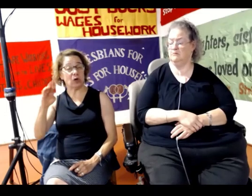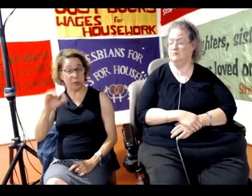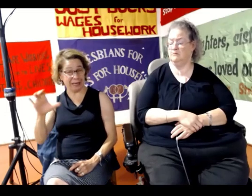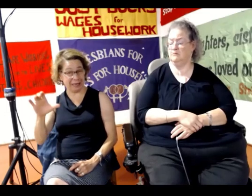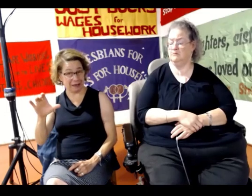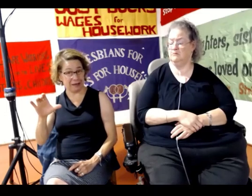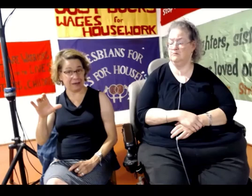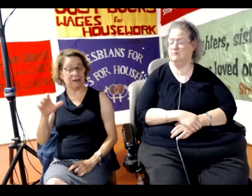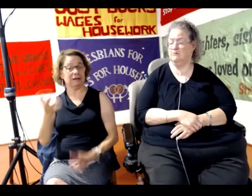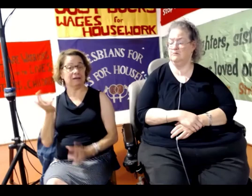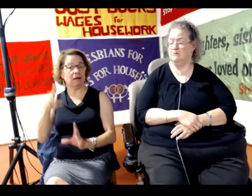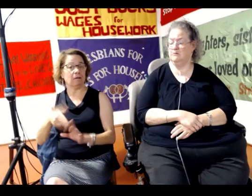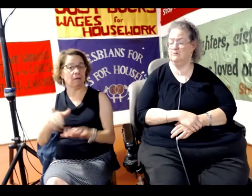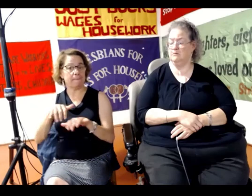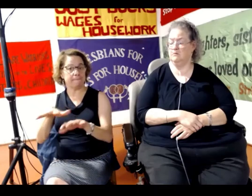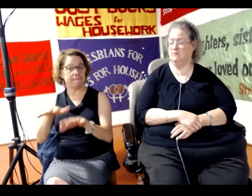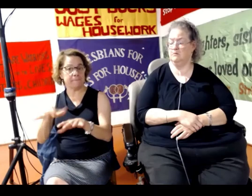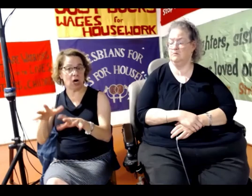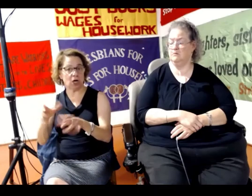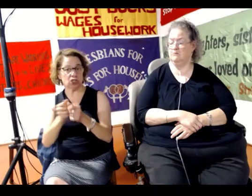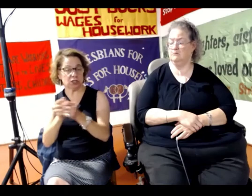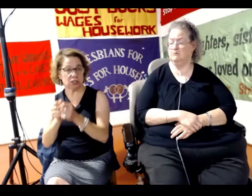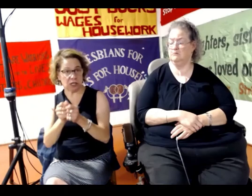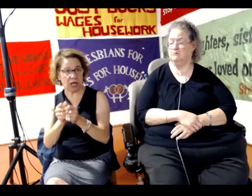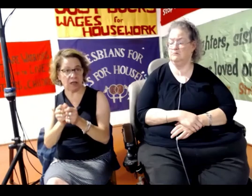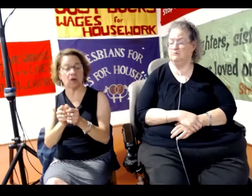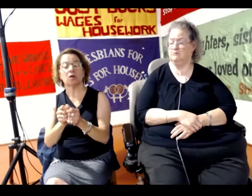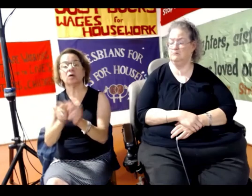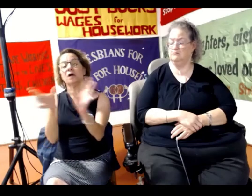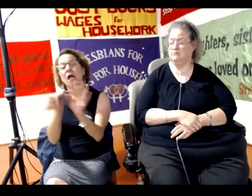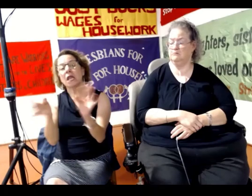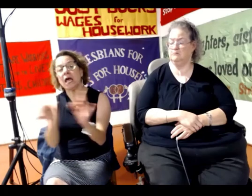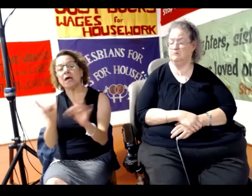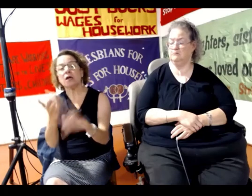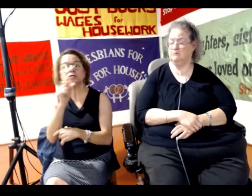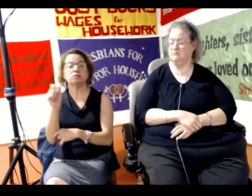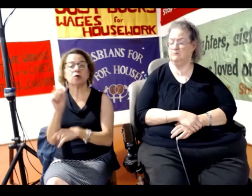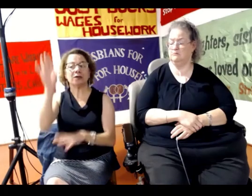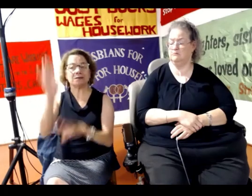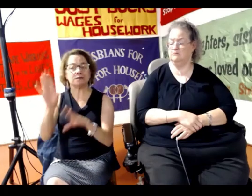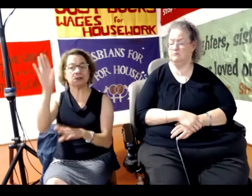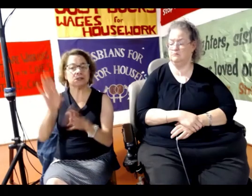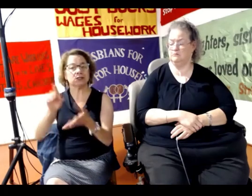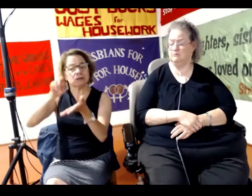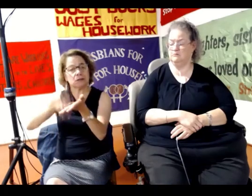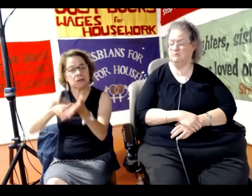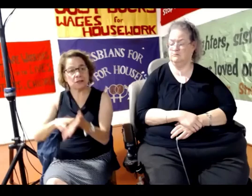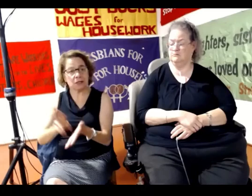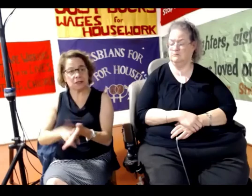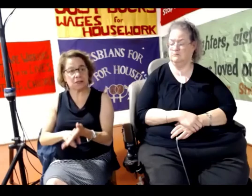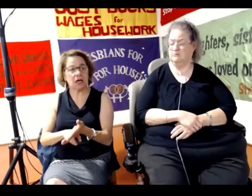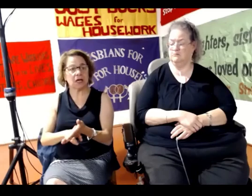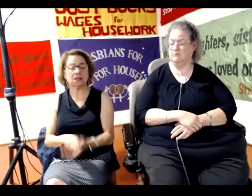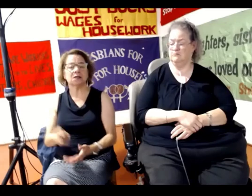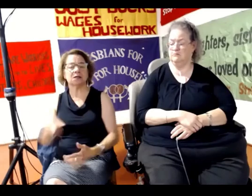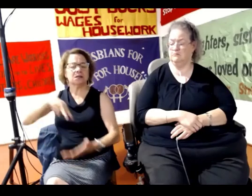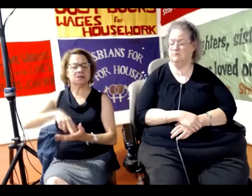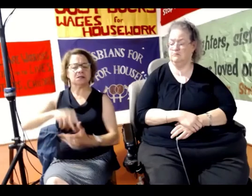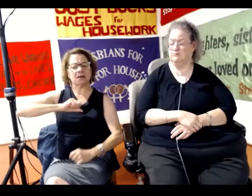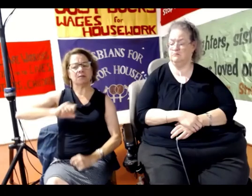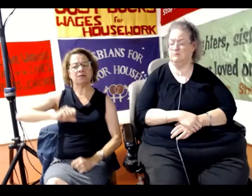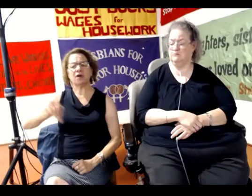It's unbelievable. There's been letters, there's been protests, there's been petitions. Stand Up to Racism